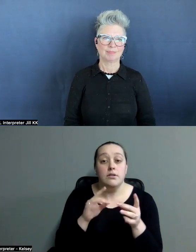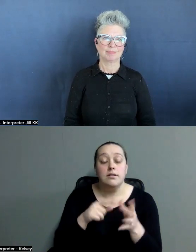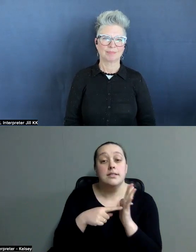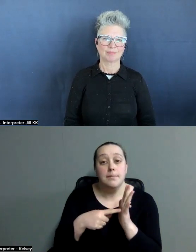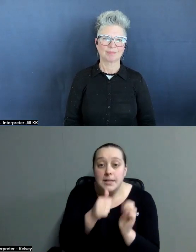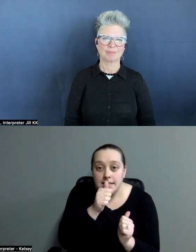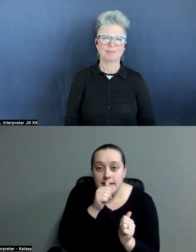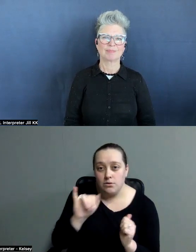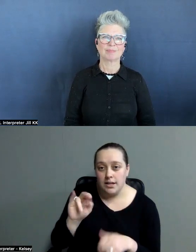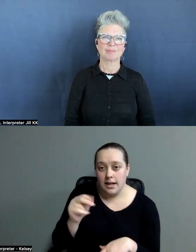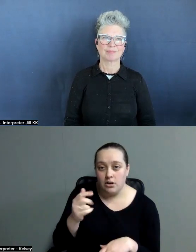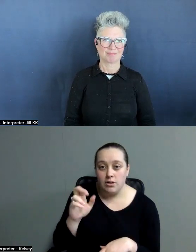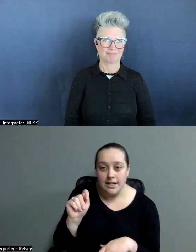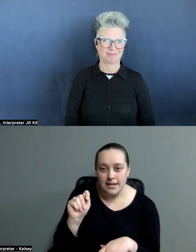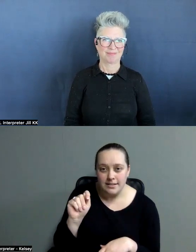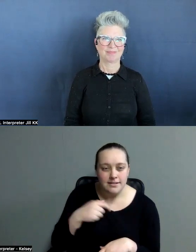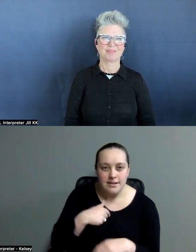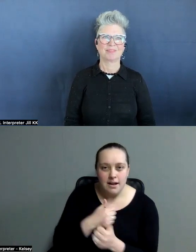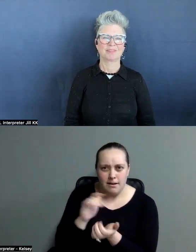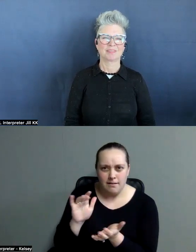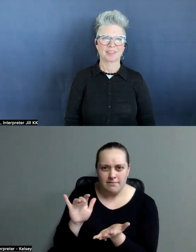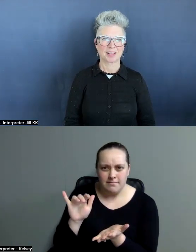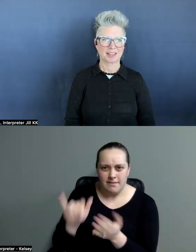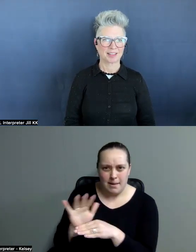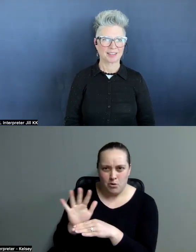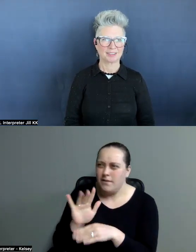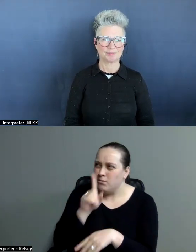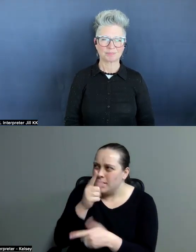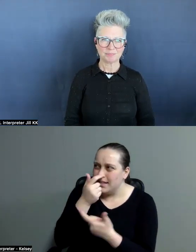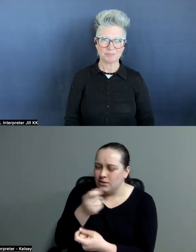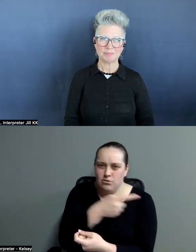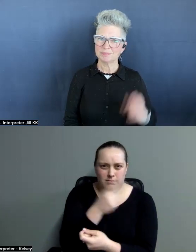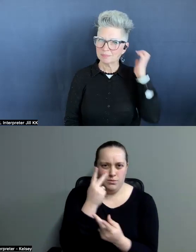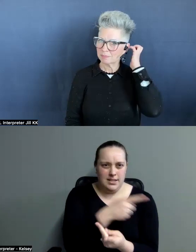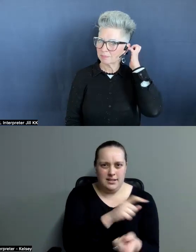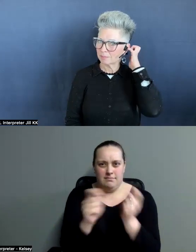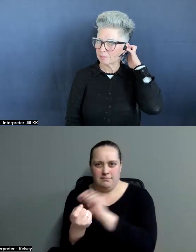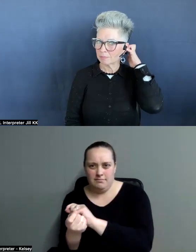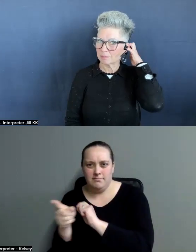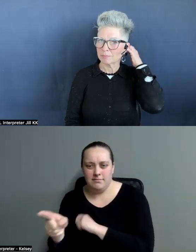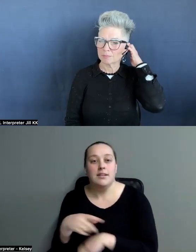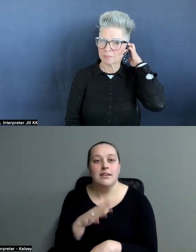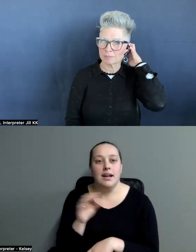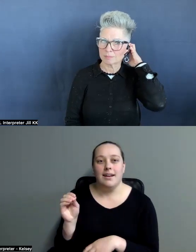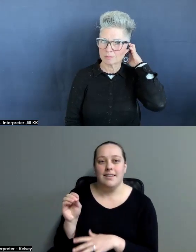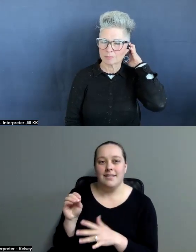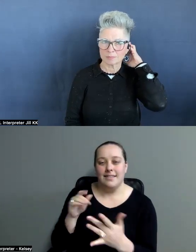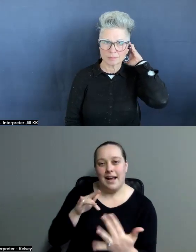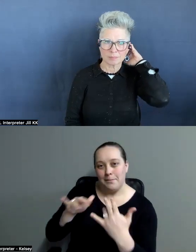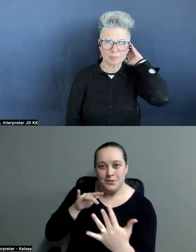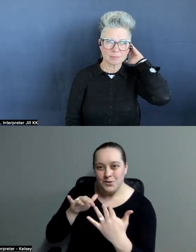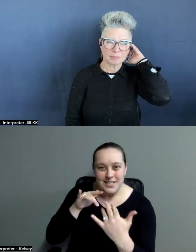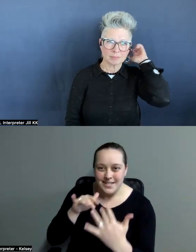for some reason that was just very interesting. And the commentary was like being on the cook show